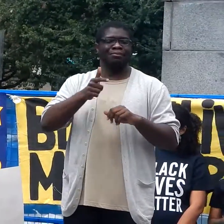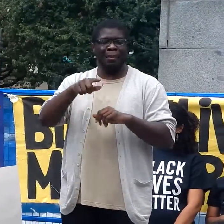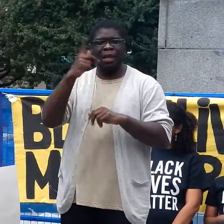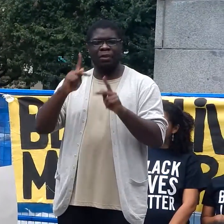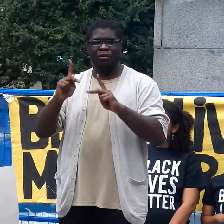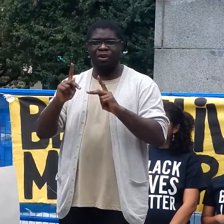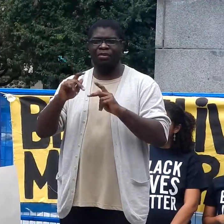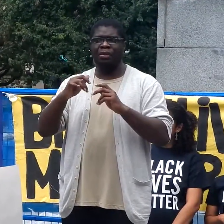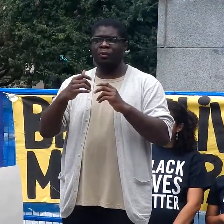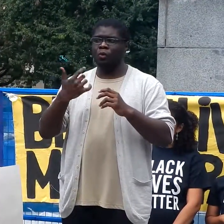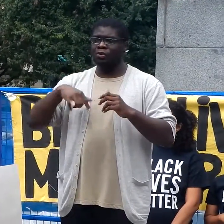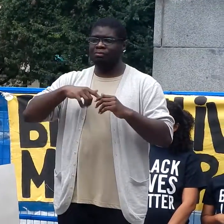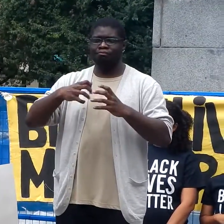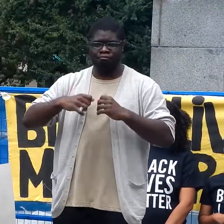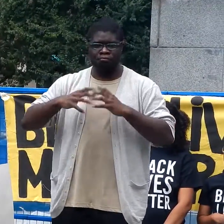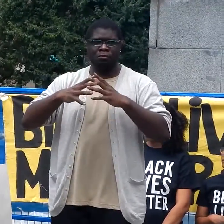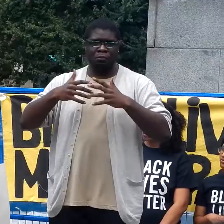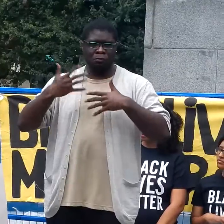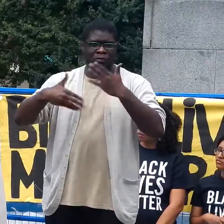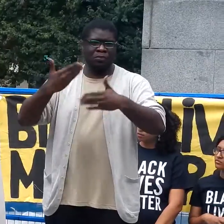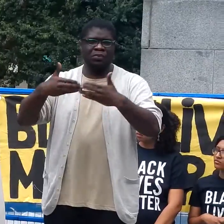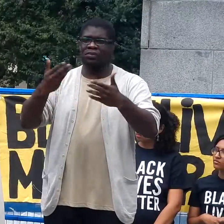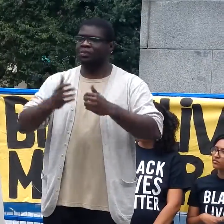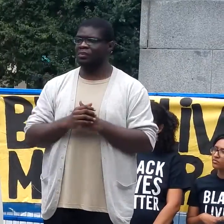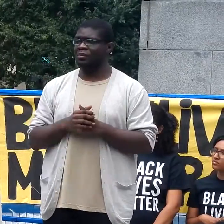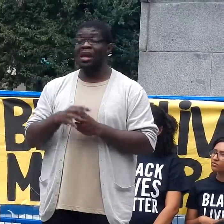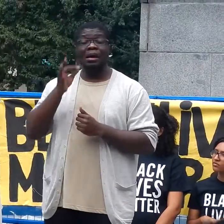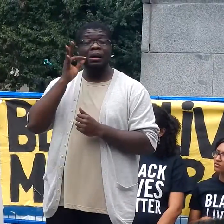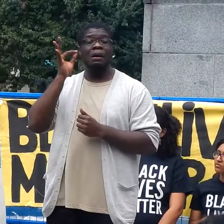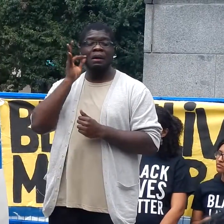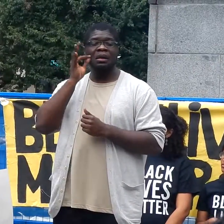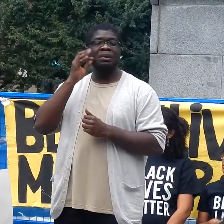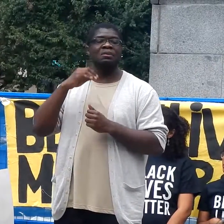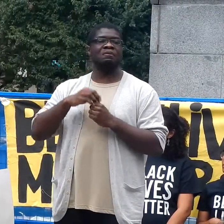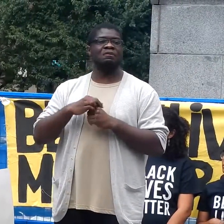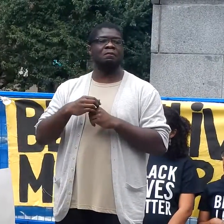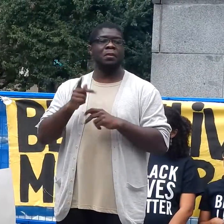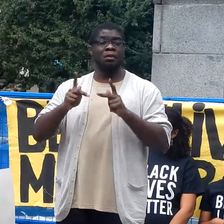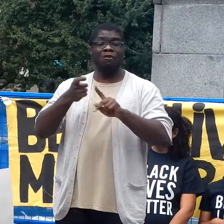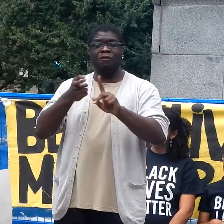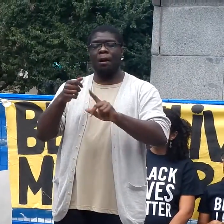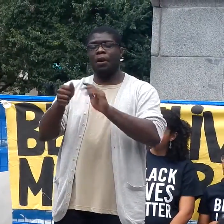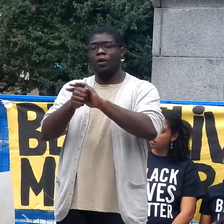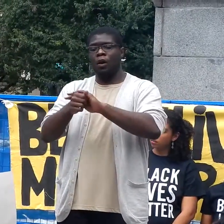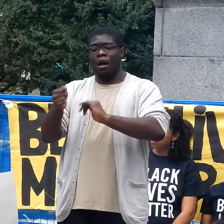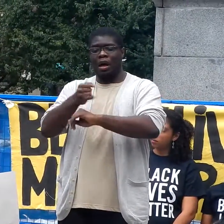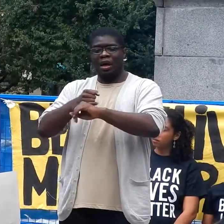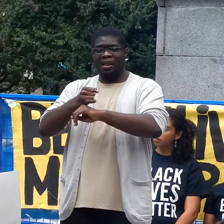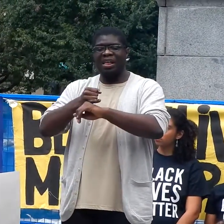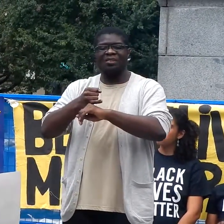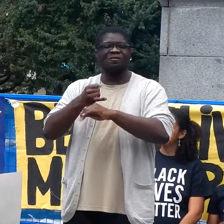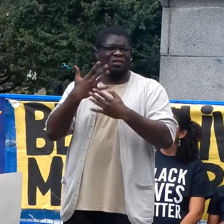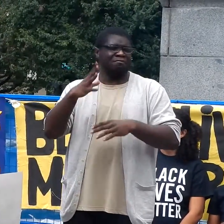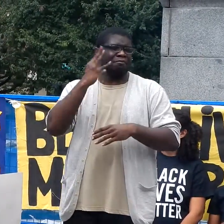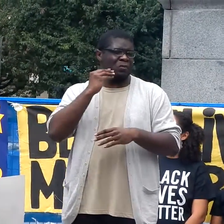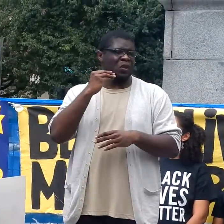and state-based racialized violence indigenous communities of Turtle Island know these all too well